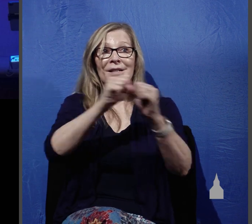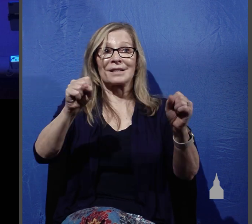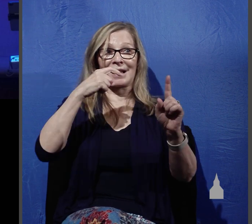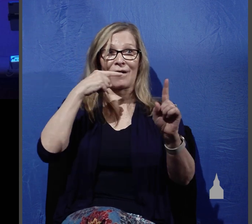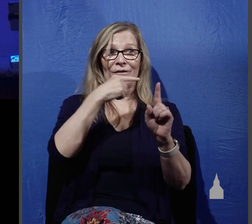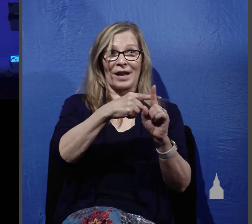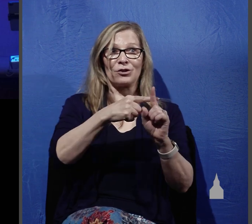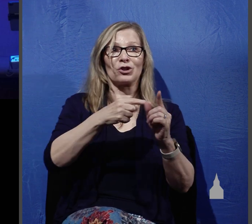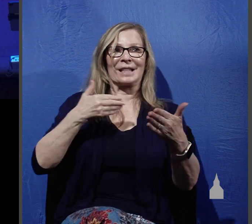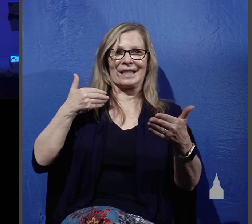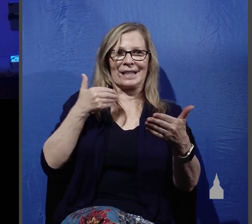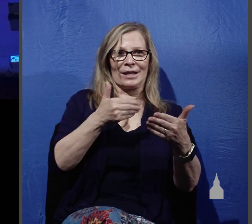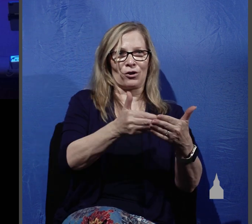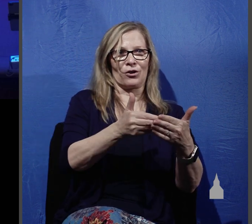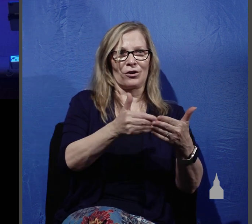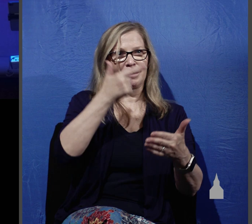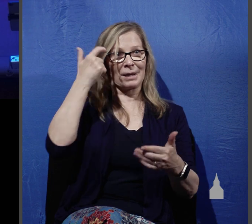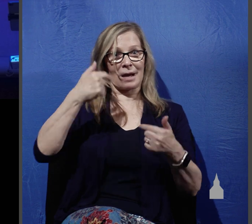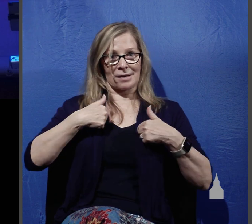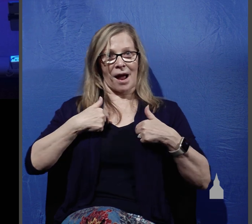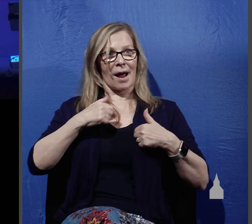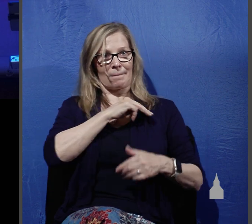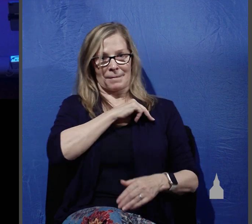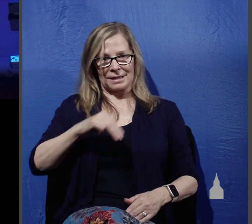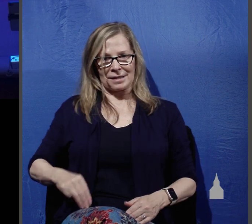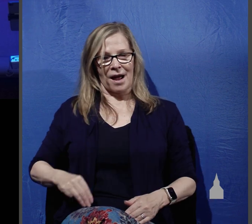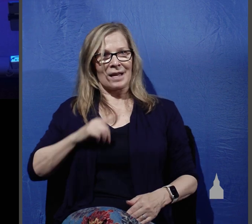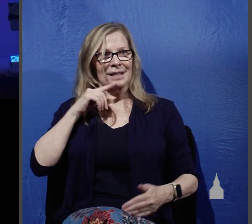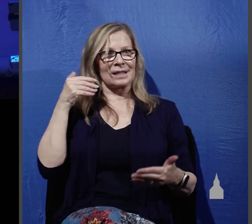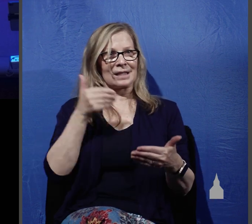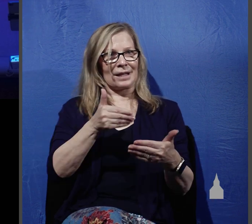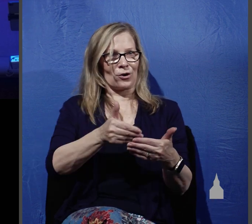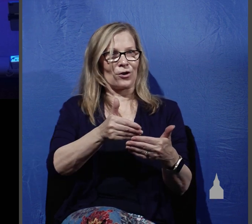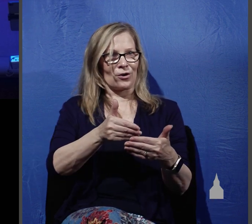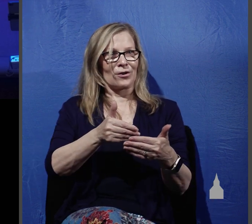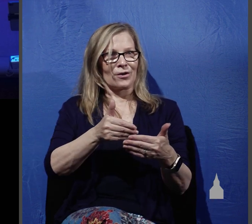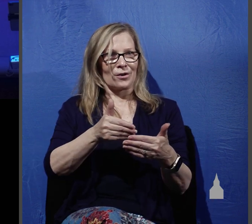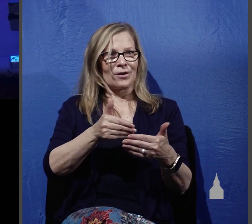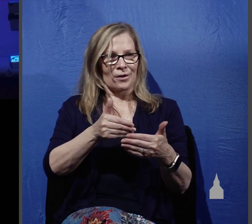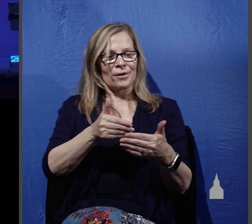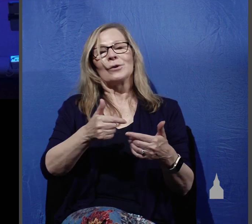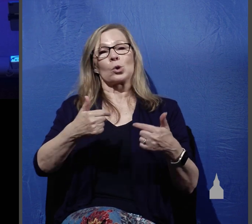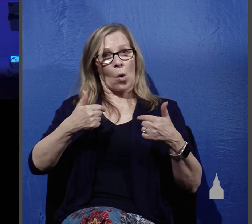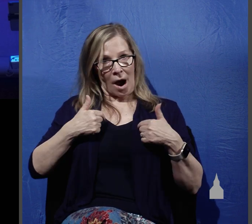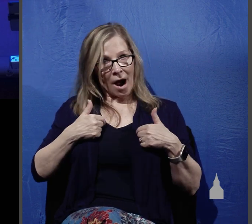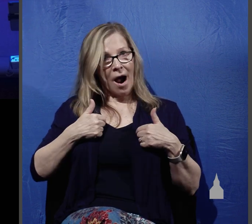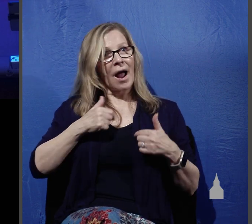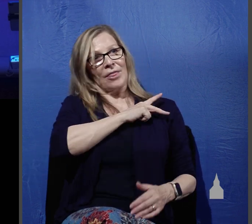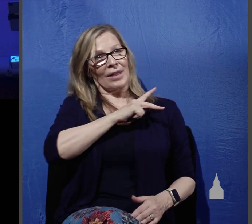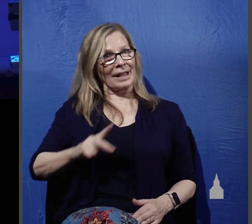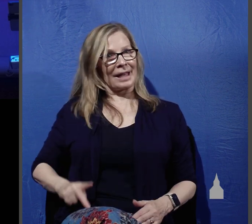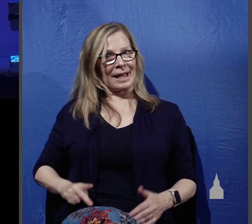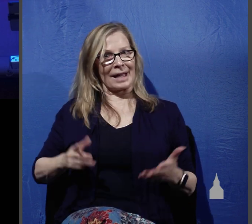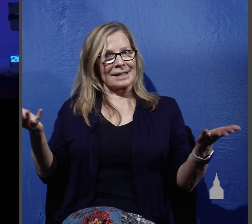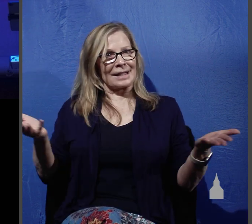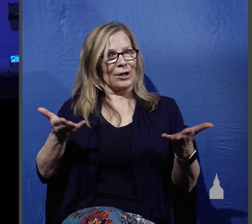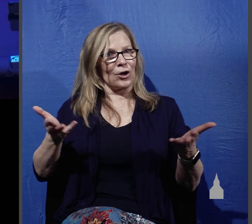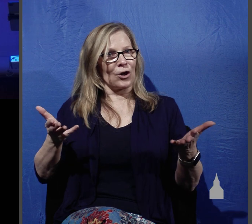Messiah, he's near. In other words, he's telling them that he, the Messiah, the king is present with them. And he's offering them